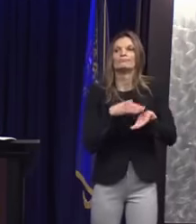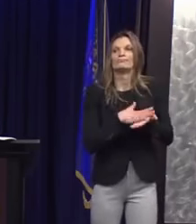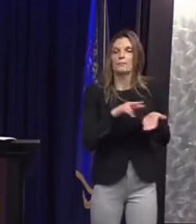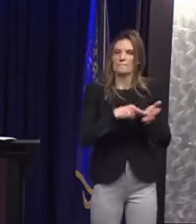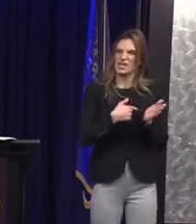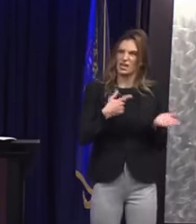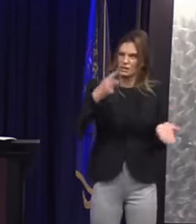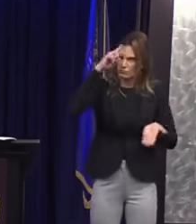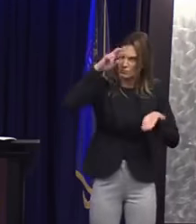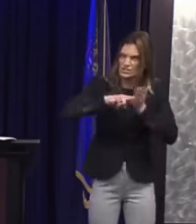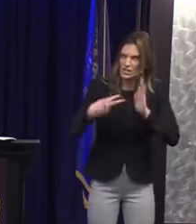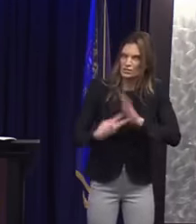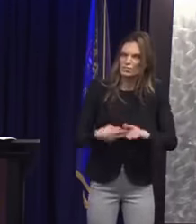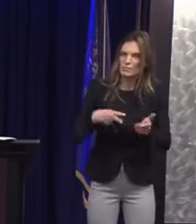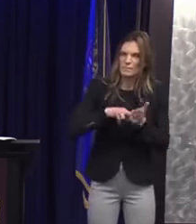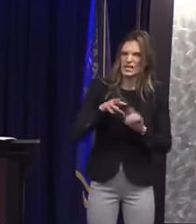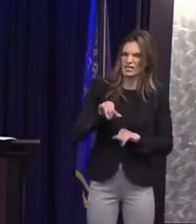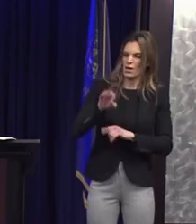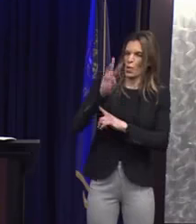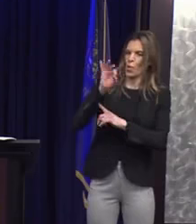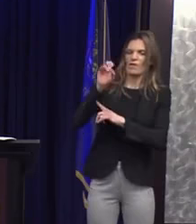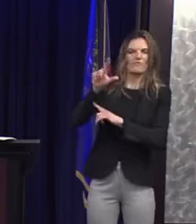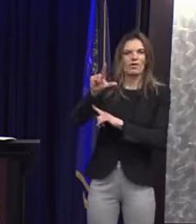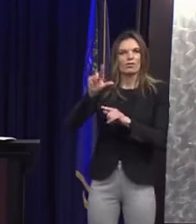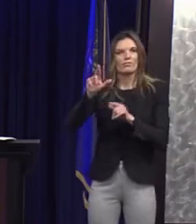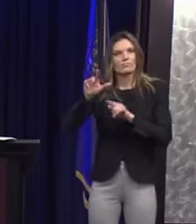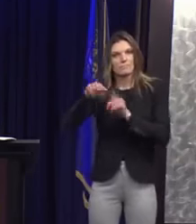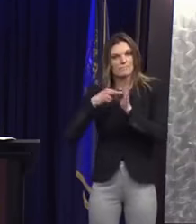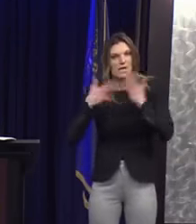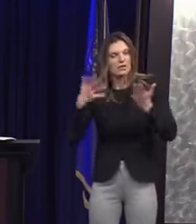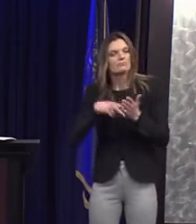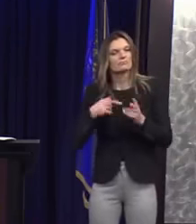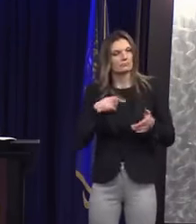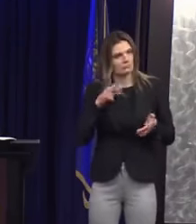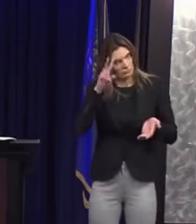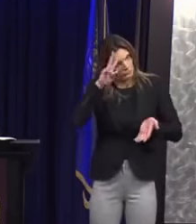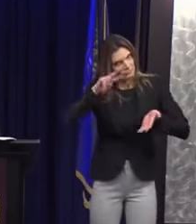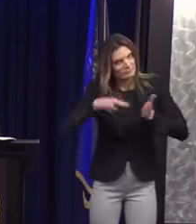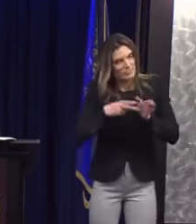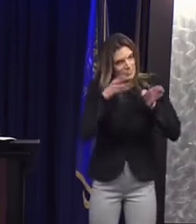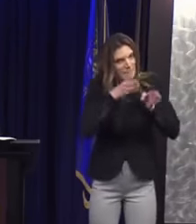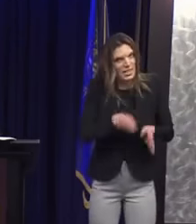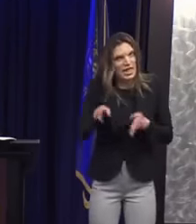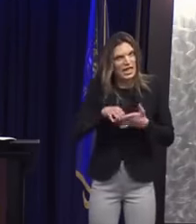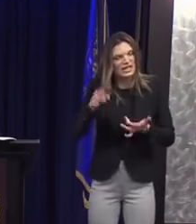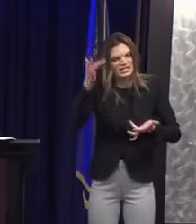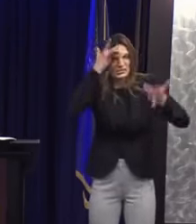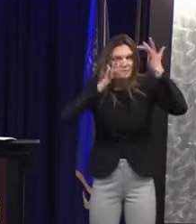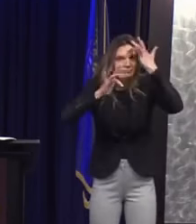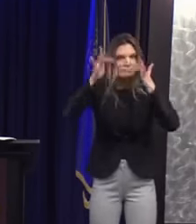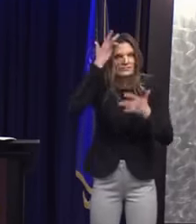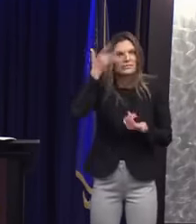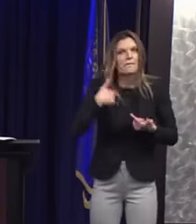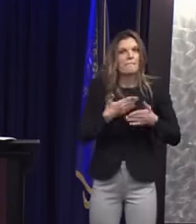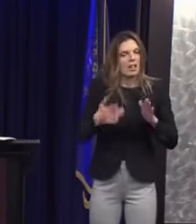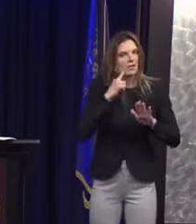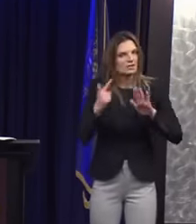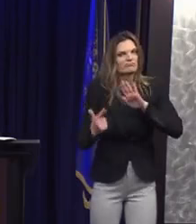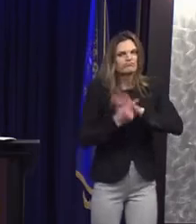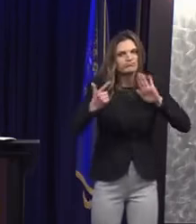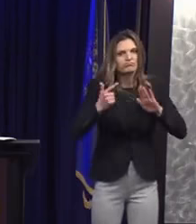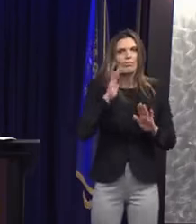defined as implying a purposeful design to do a thing with evil or illegal design,